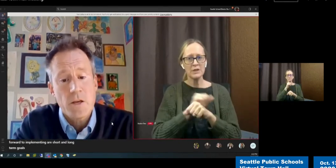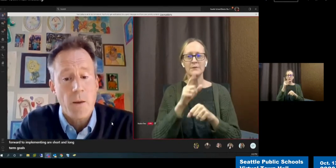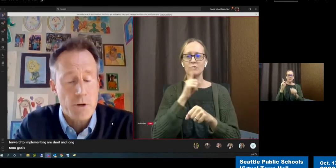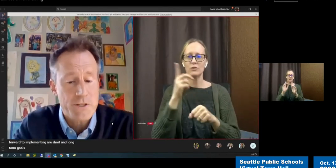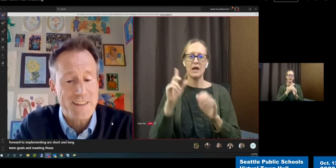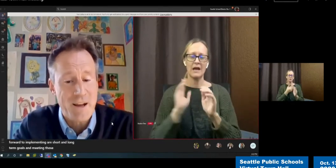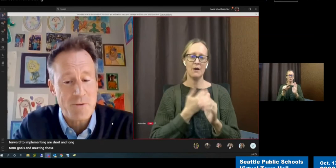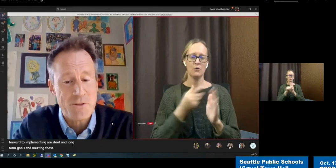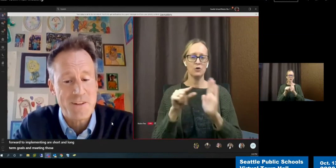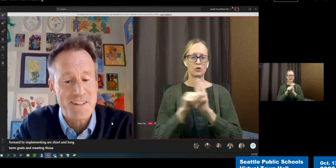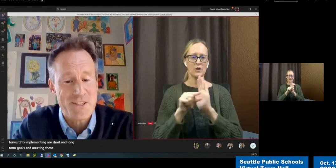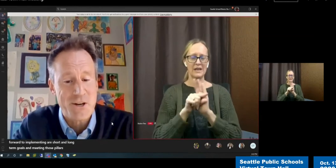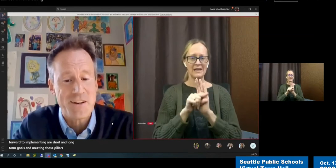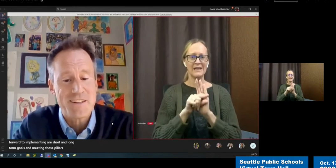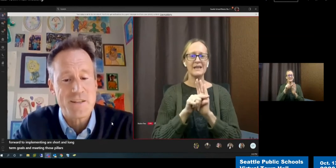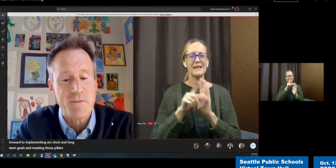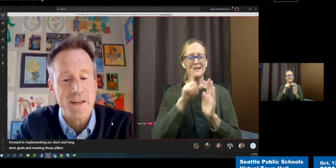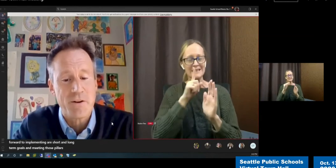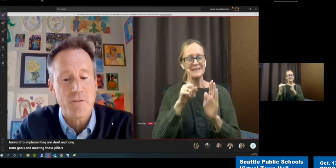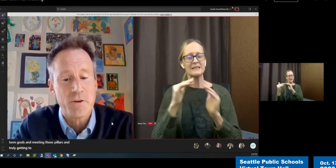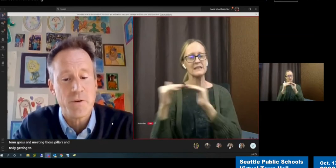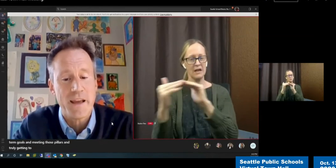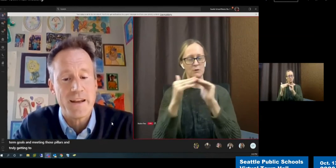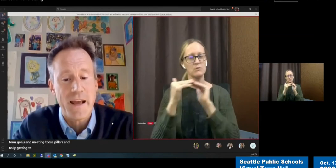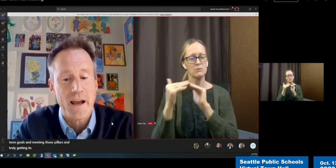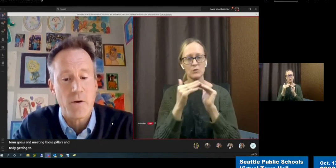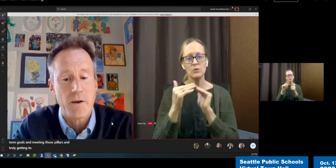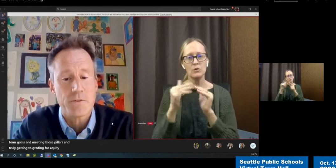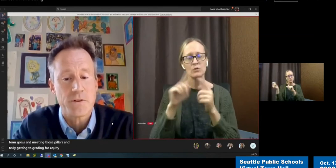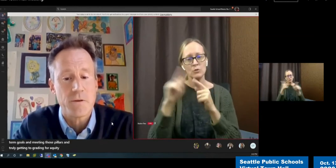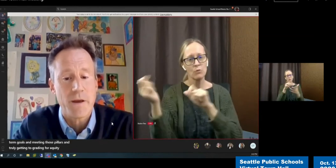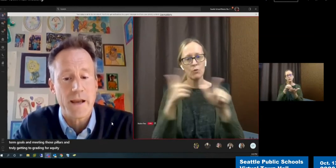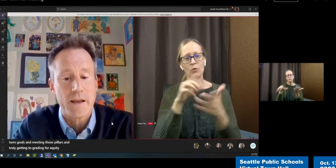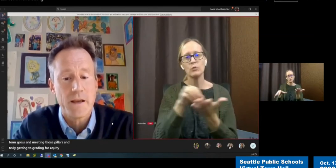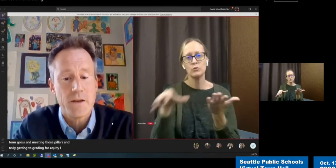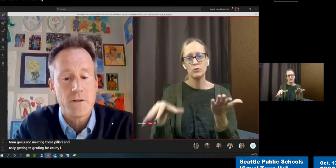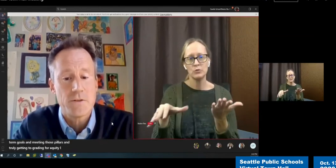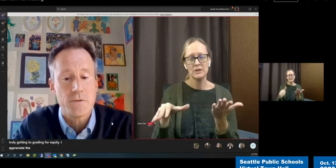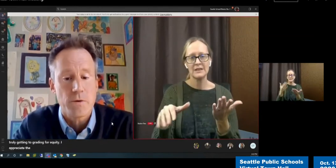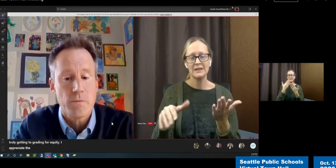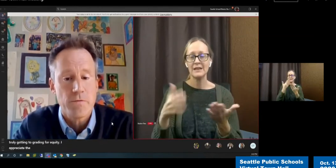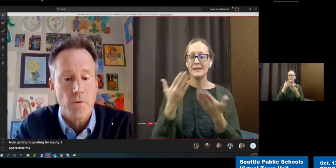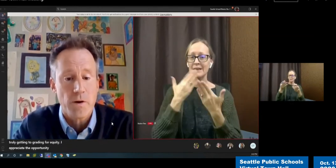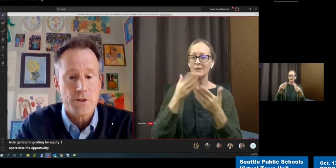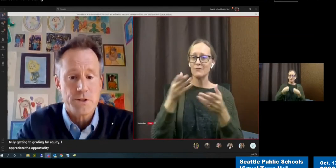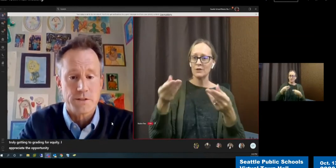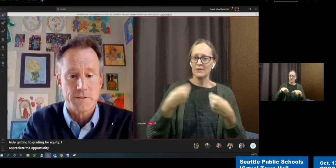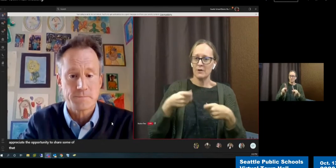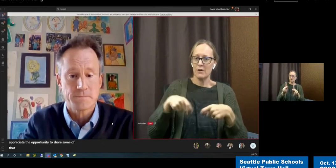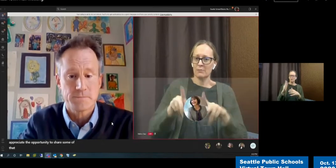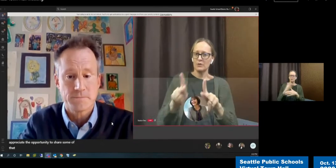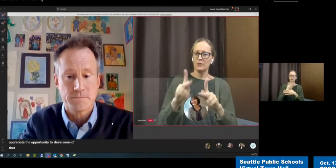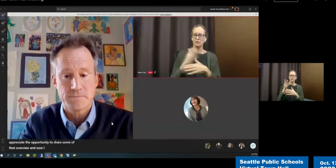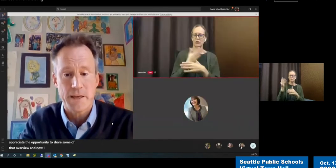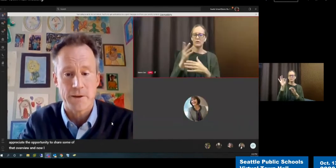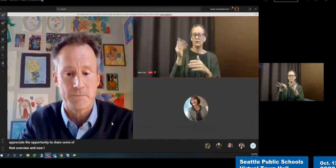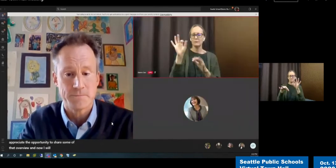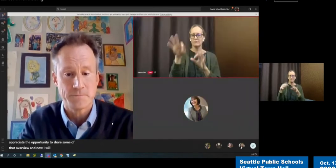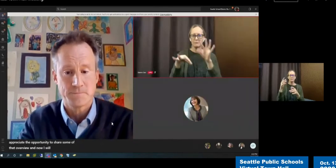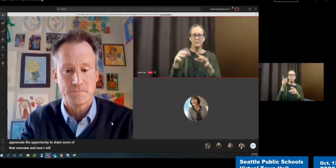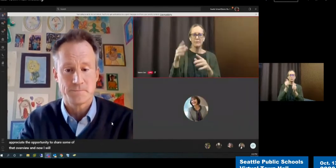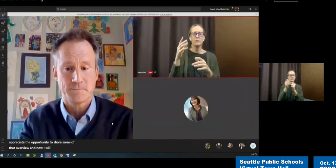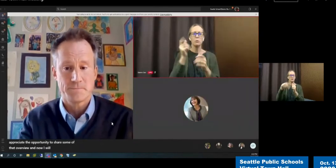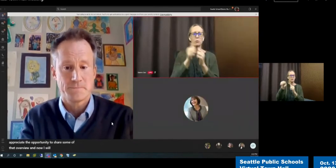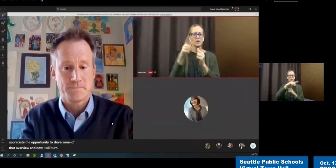I appreciate the opportunity to share some of that overview. And now I will turn it back to the group for questions. Thank you.